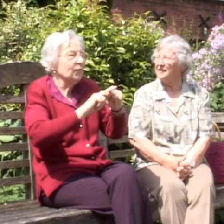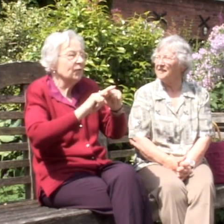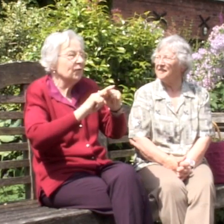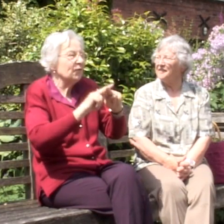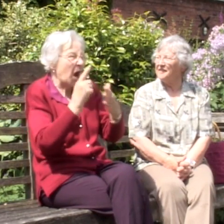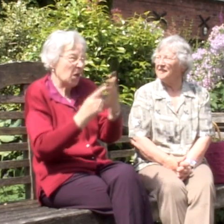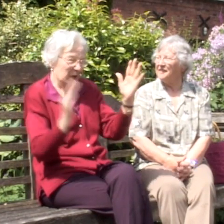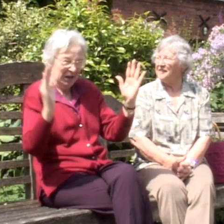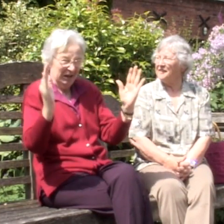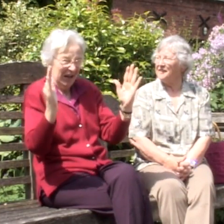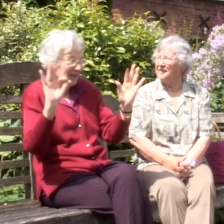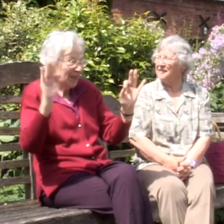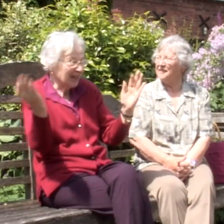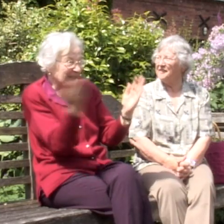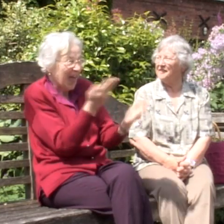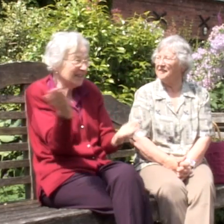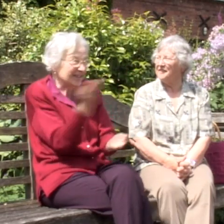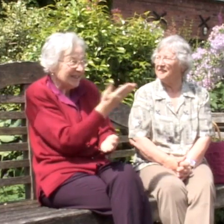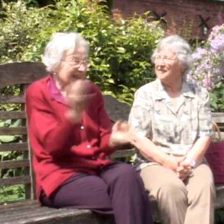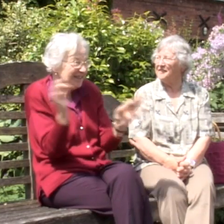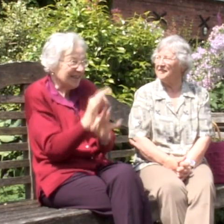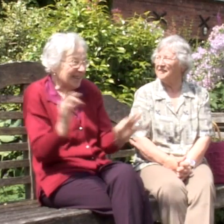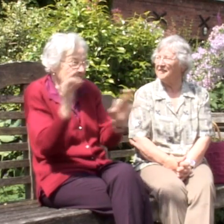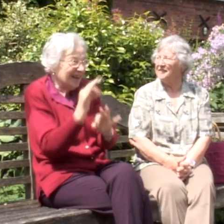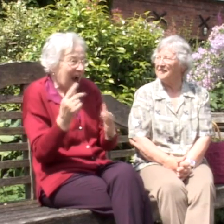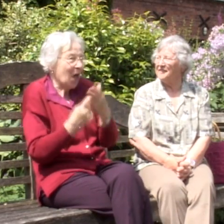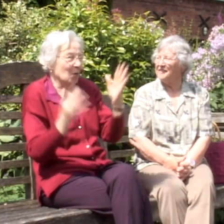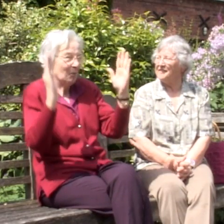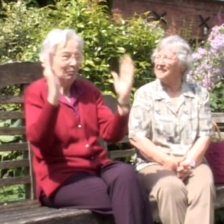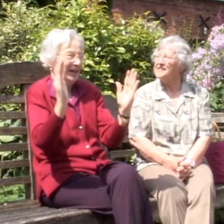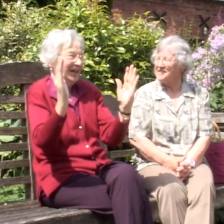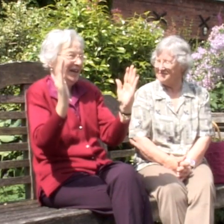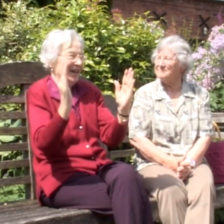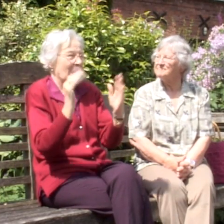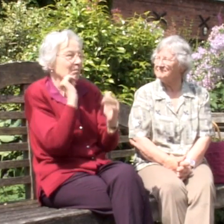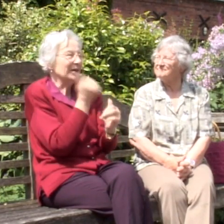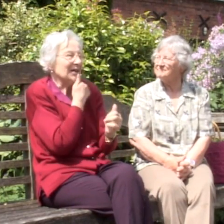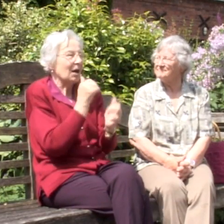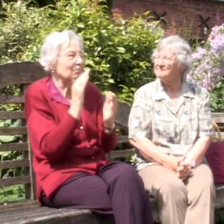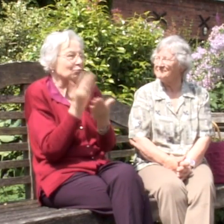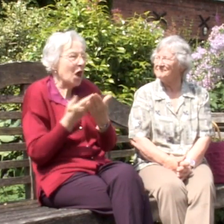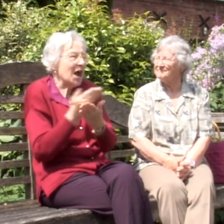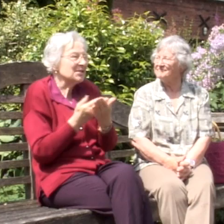for a loaf of bread. It was a huge loaf. It wasn't sliced and it was a huge loaf of bread.